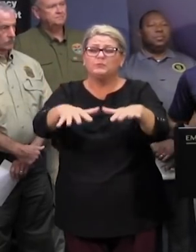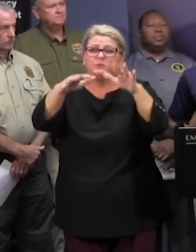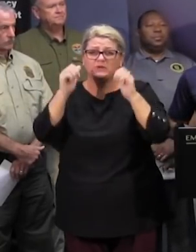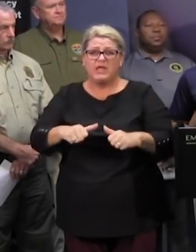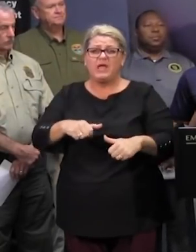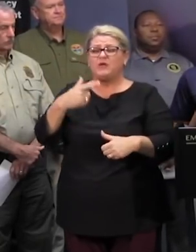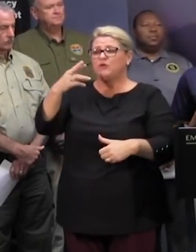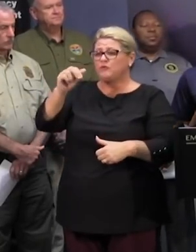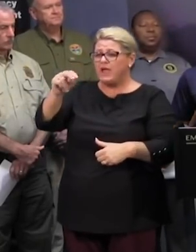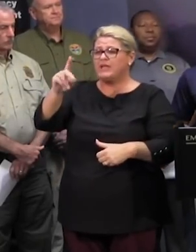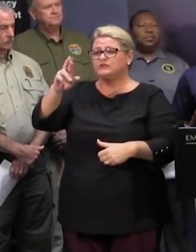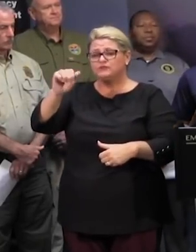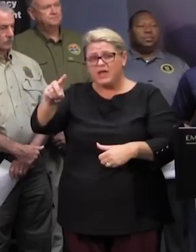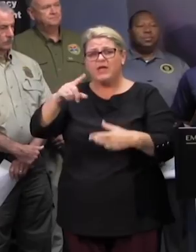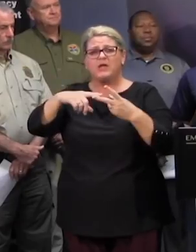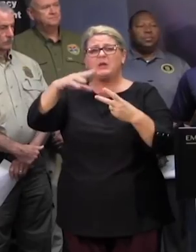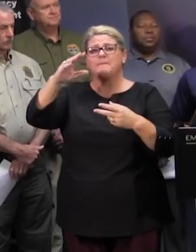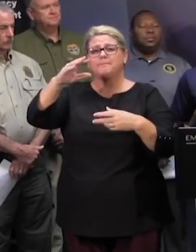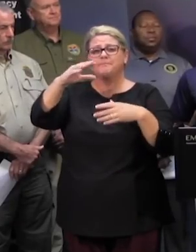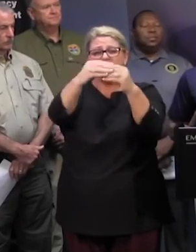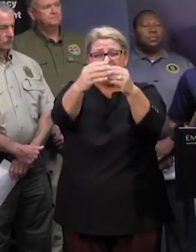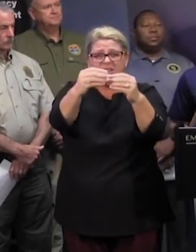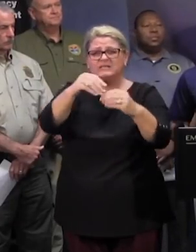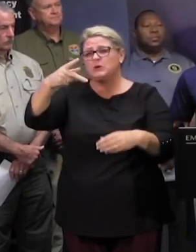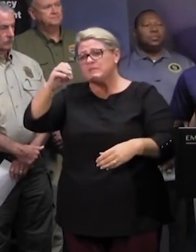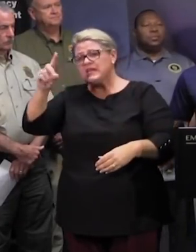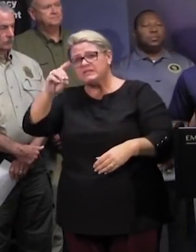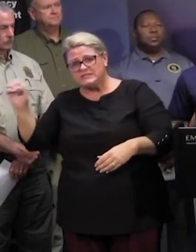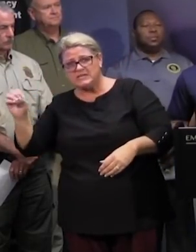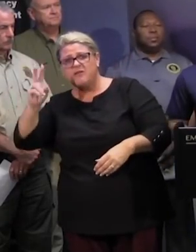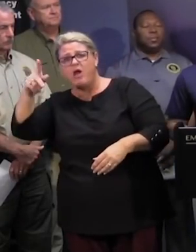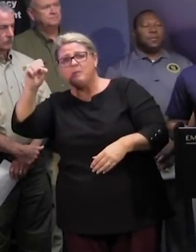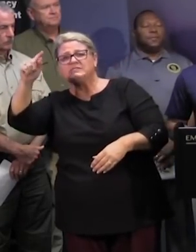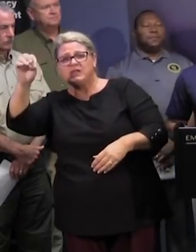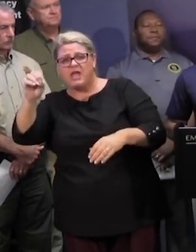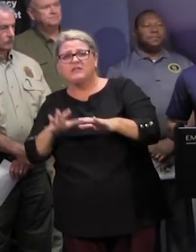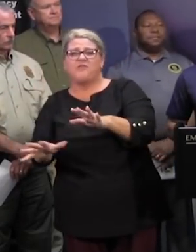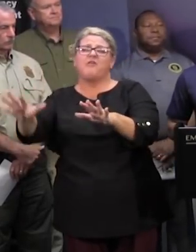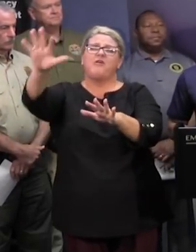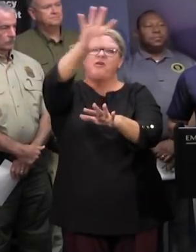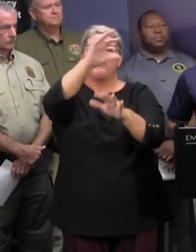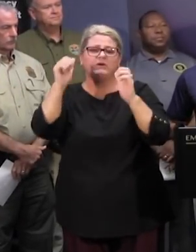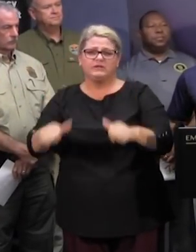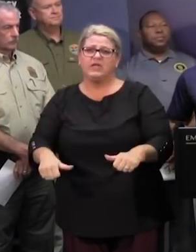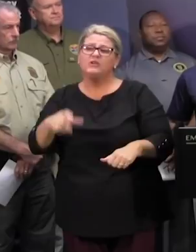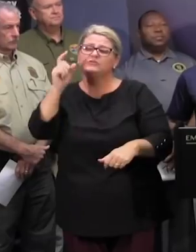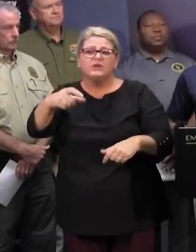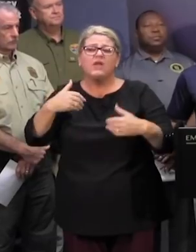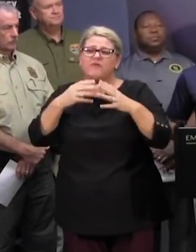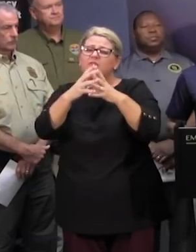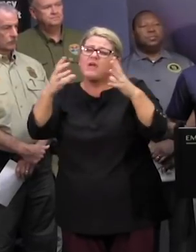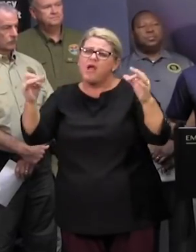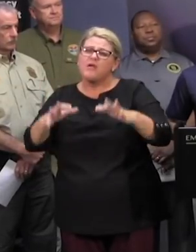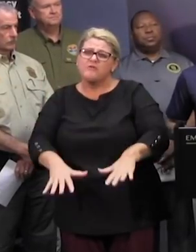pd midlands and the upstate where flash flood watches remain in effect we expect major flooding over the next several days